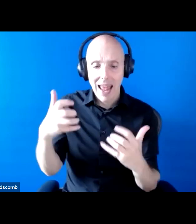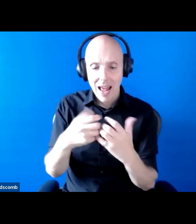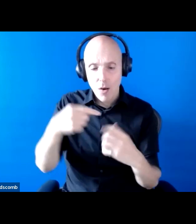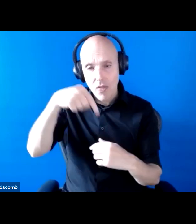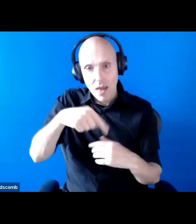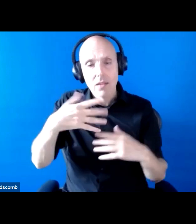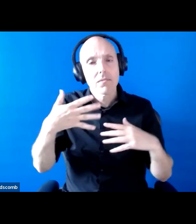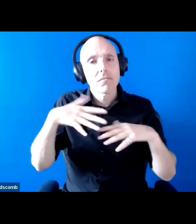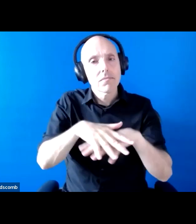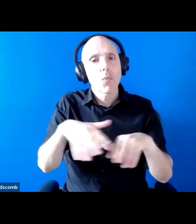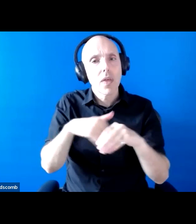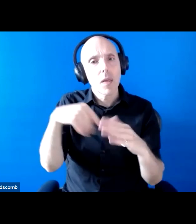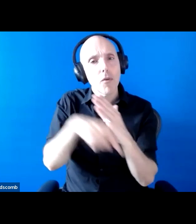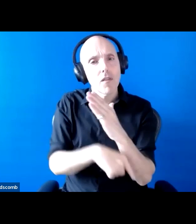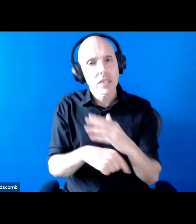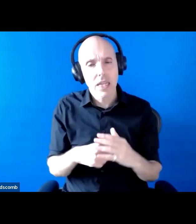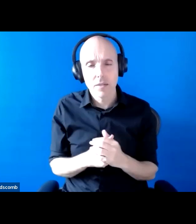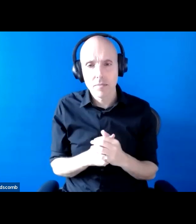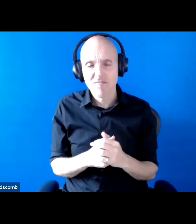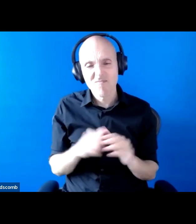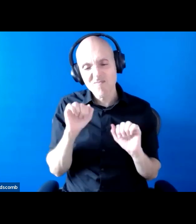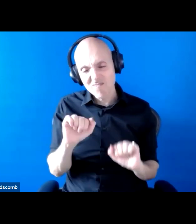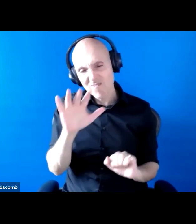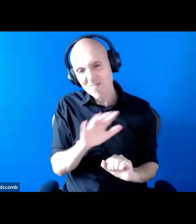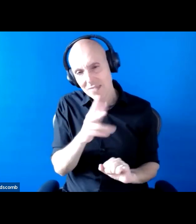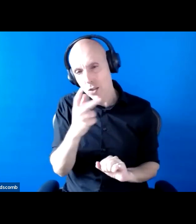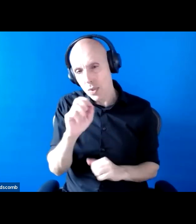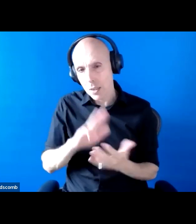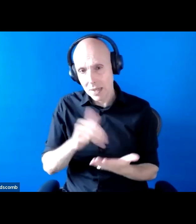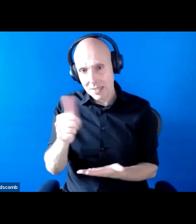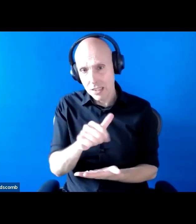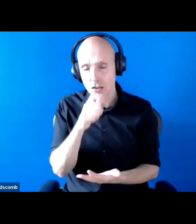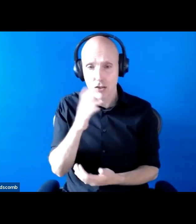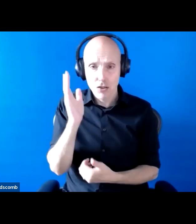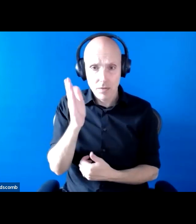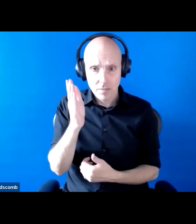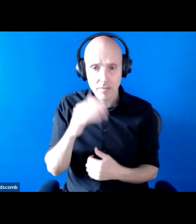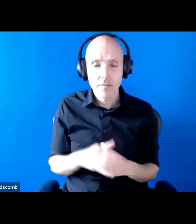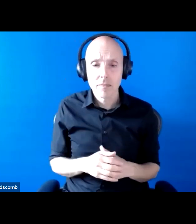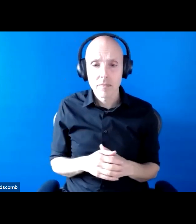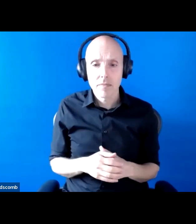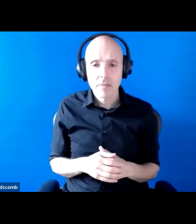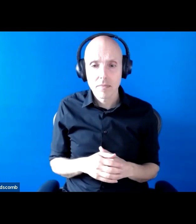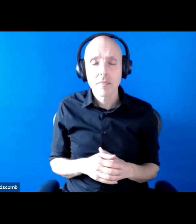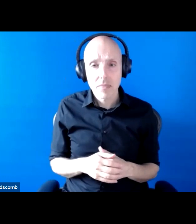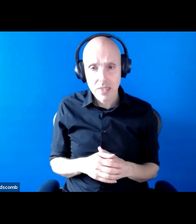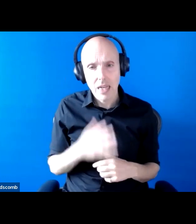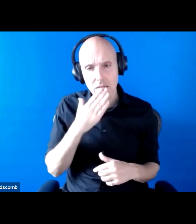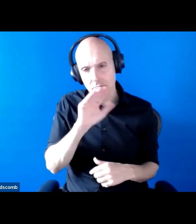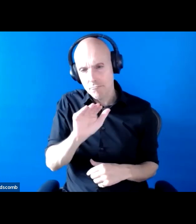Each panelist will have around 20 minutes for their presentation. And as noted previously, please type any questions in the Q&A function